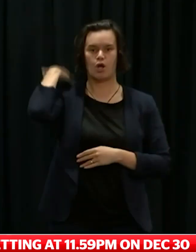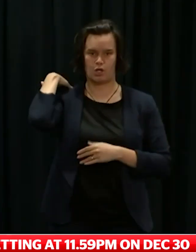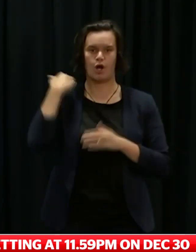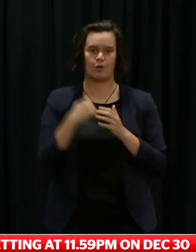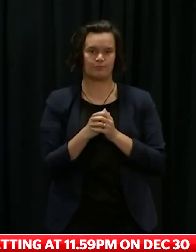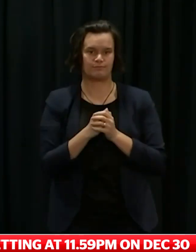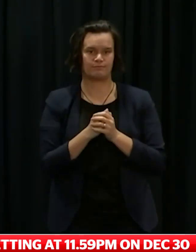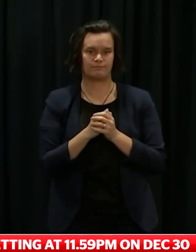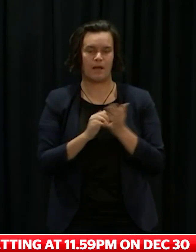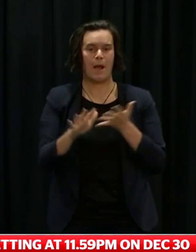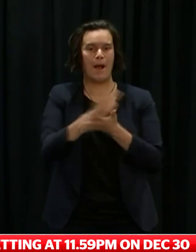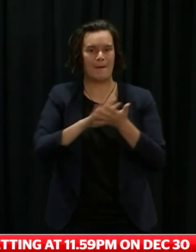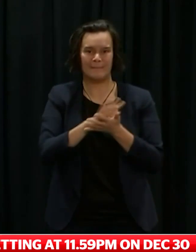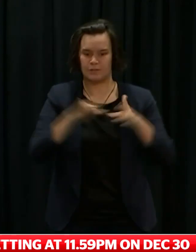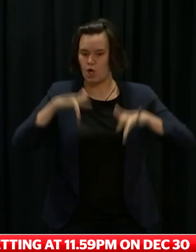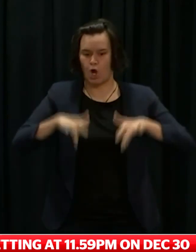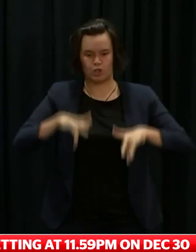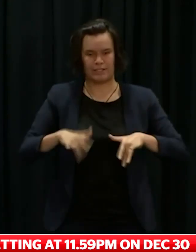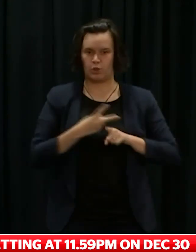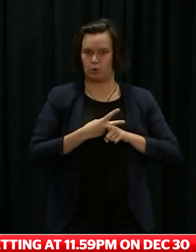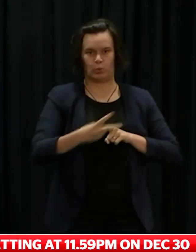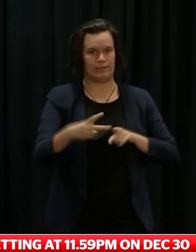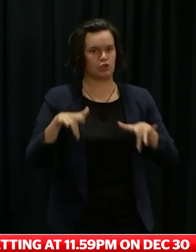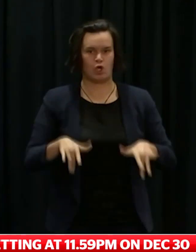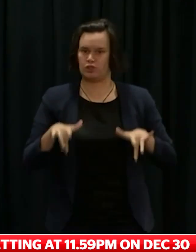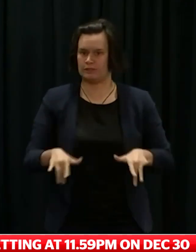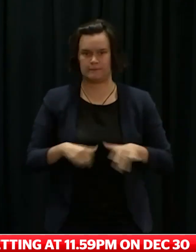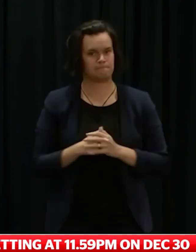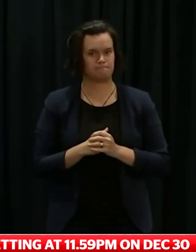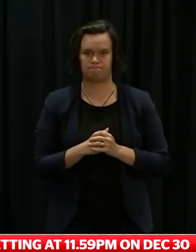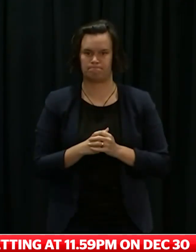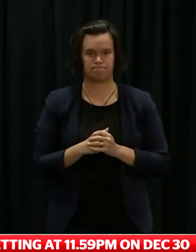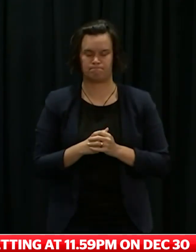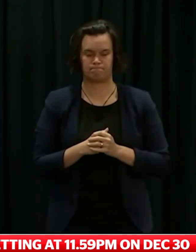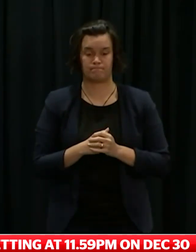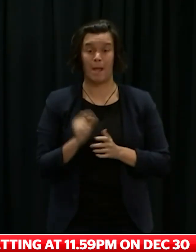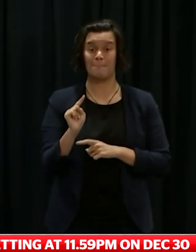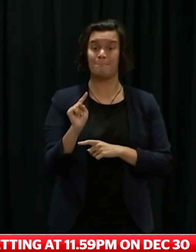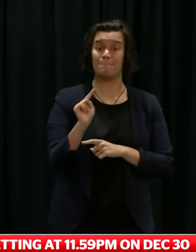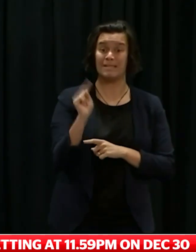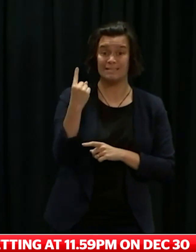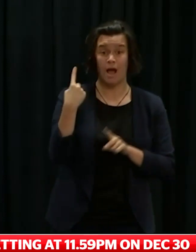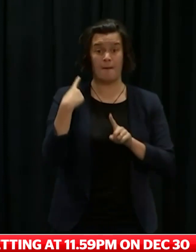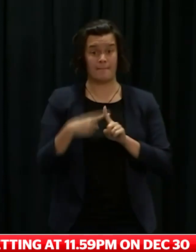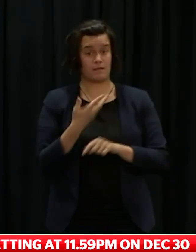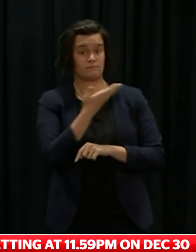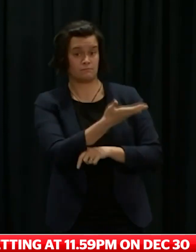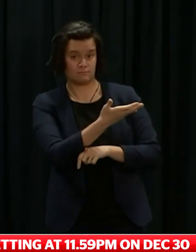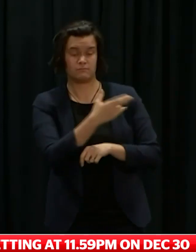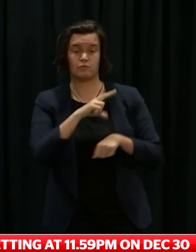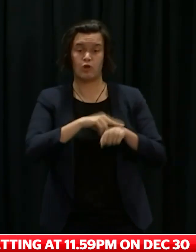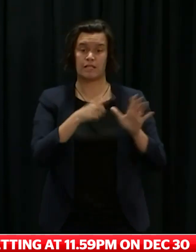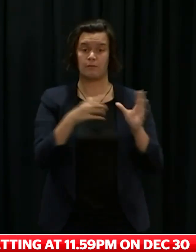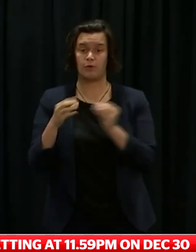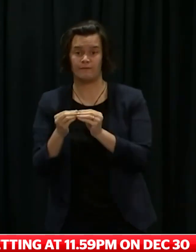yet represent a full transmission cycle. However, ministers and the Director-General were supportive of recognising the progress that has been